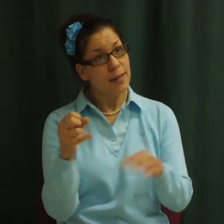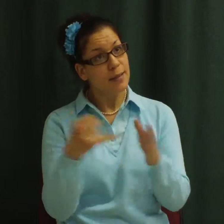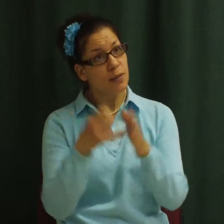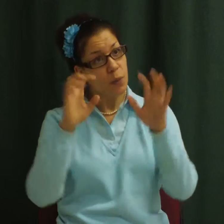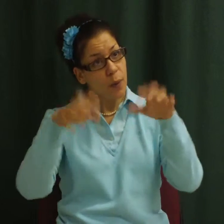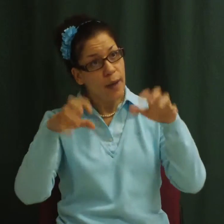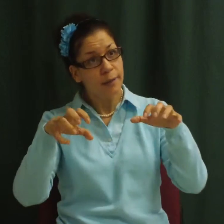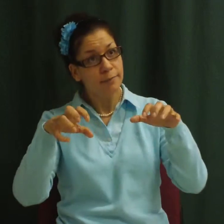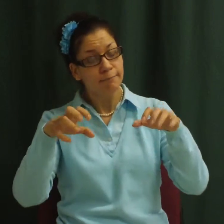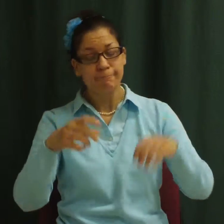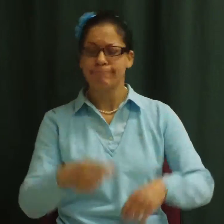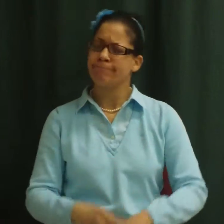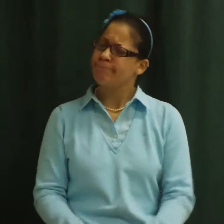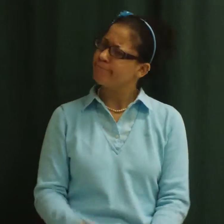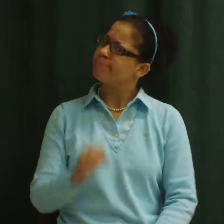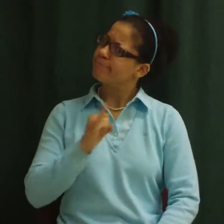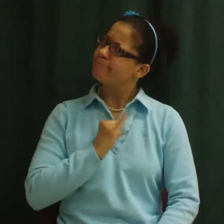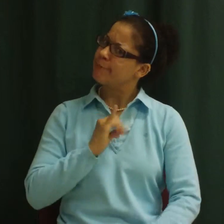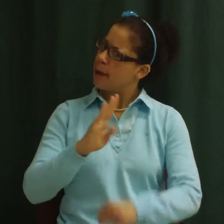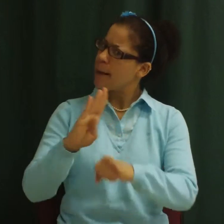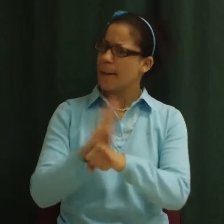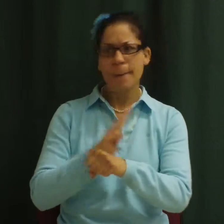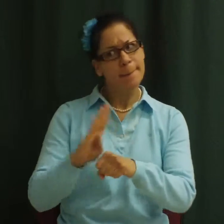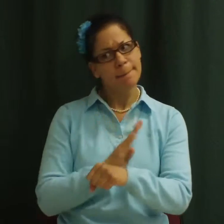I'm busy right now. Why don't you ask the frog?